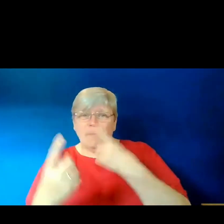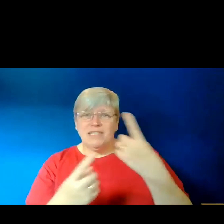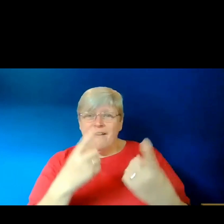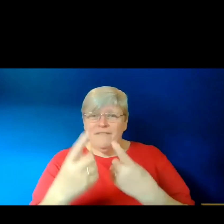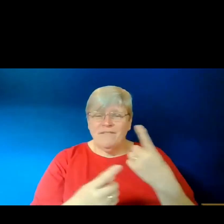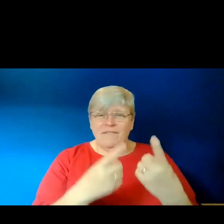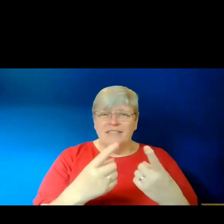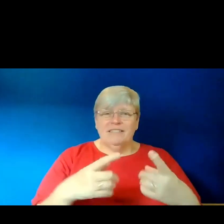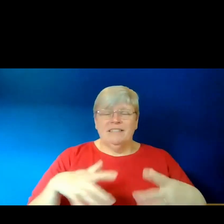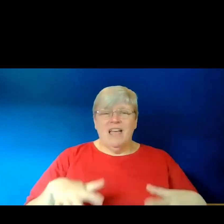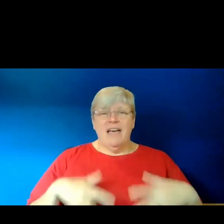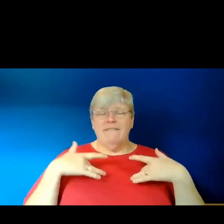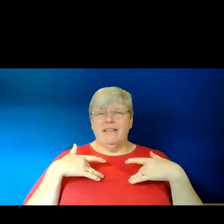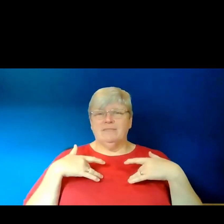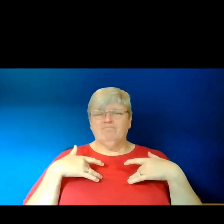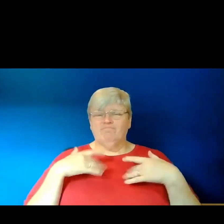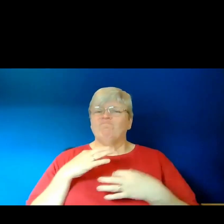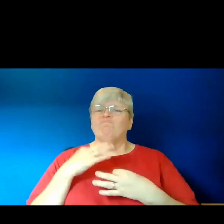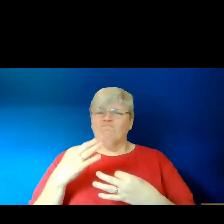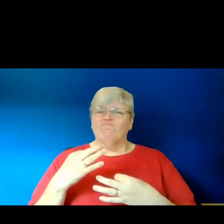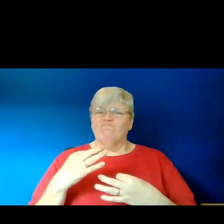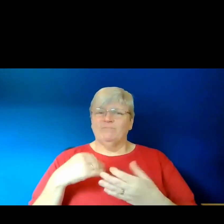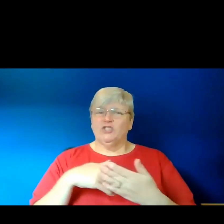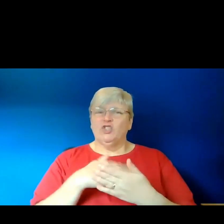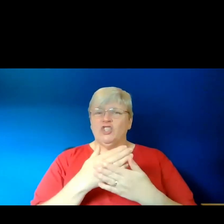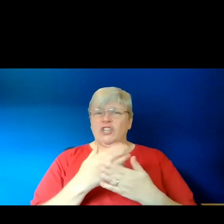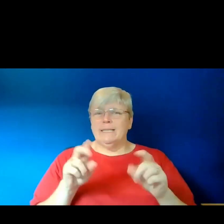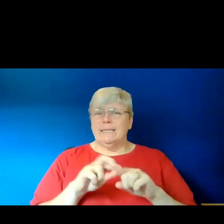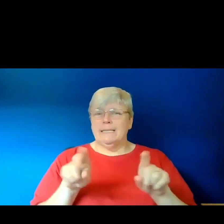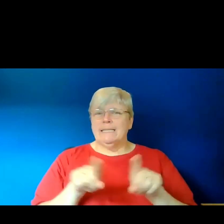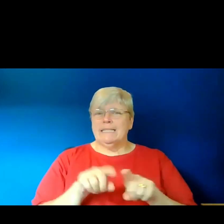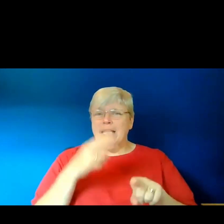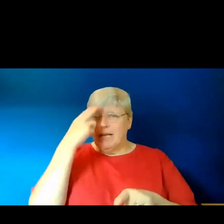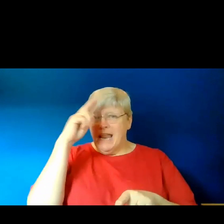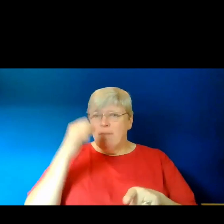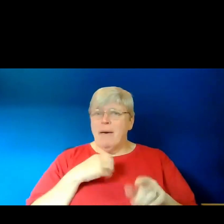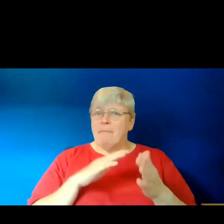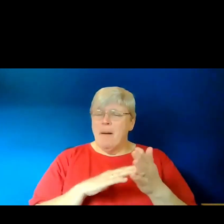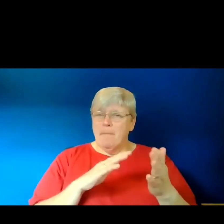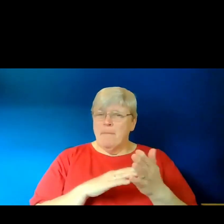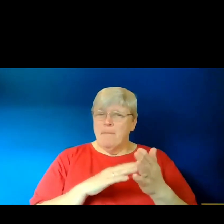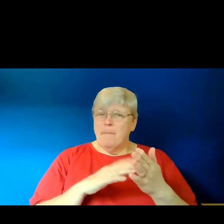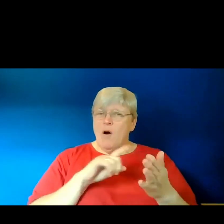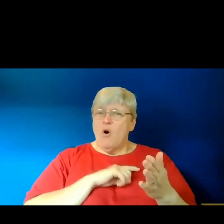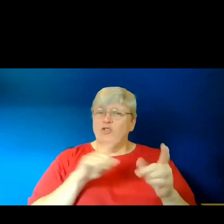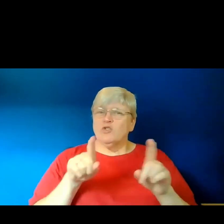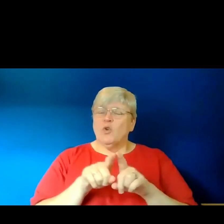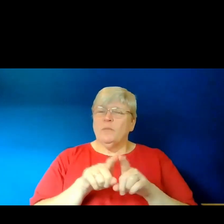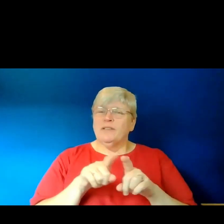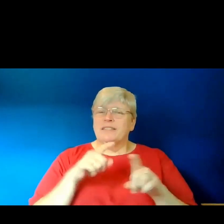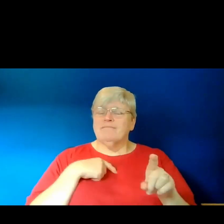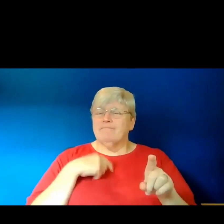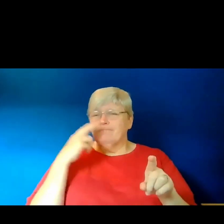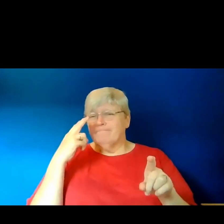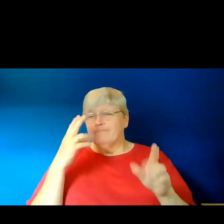that I was very drawn to Truti Trinh because she shares a name with my mum. And also because I felt that her story echoed my mum's a